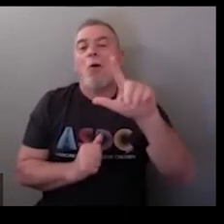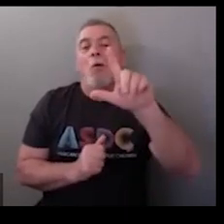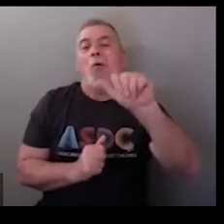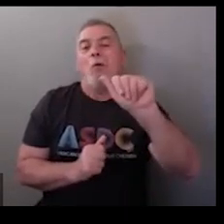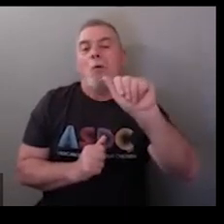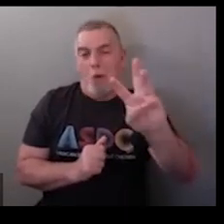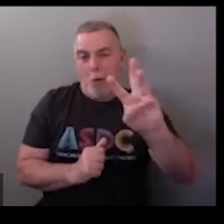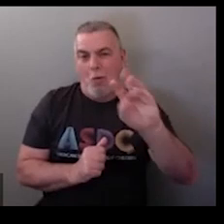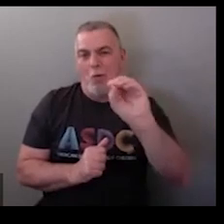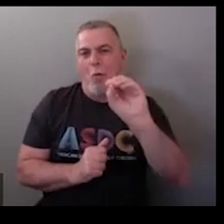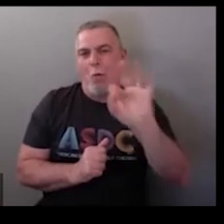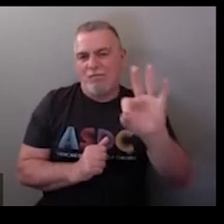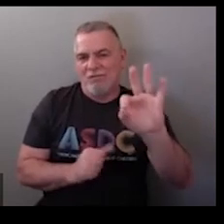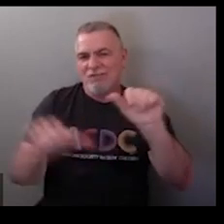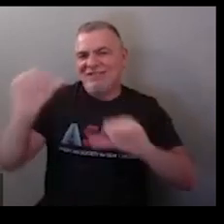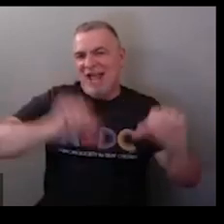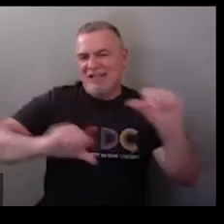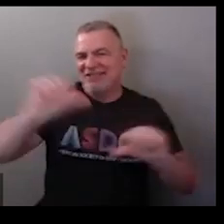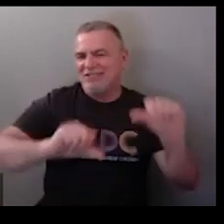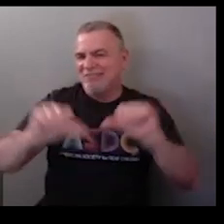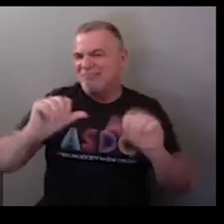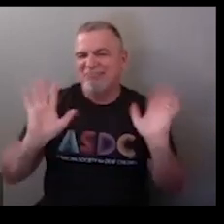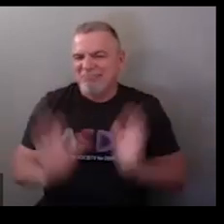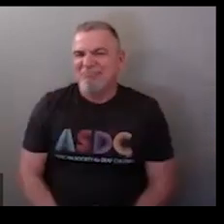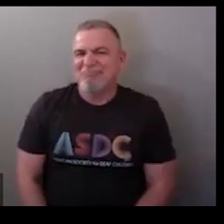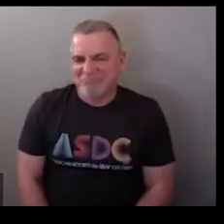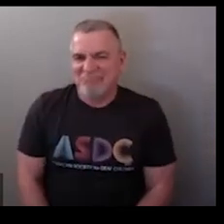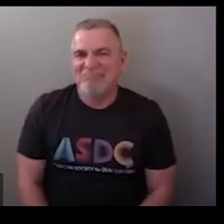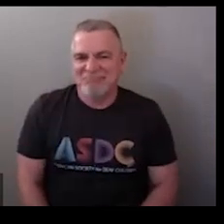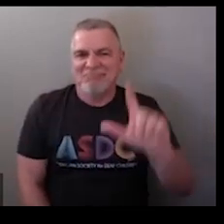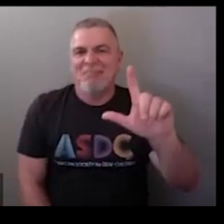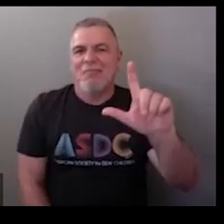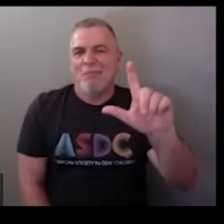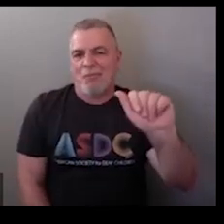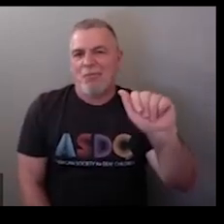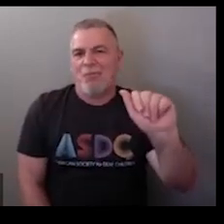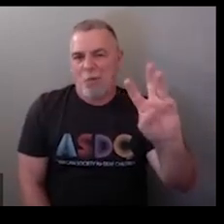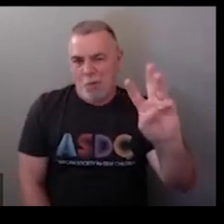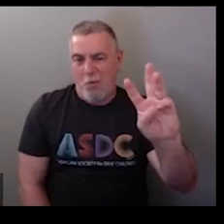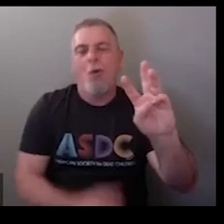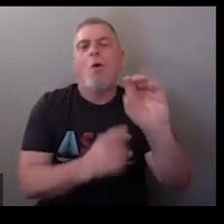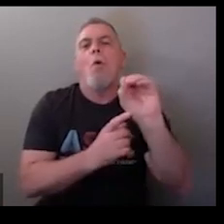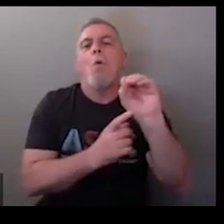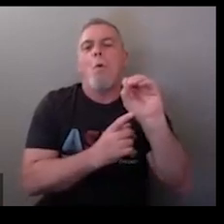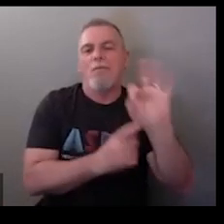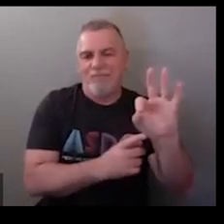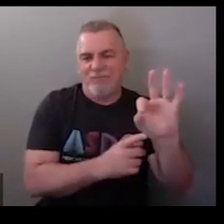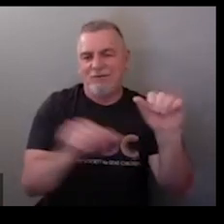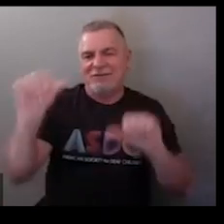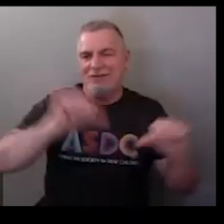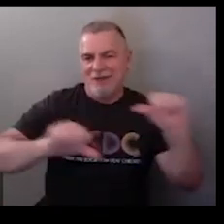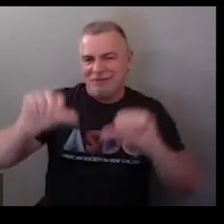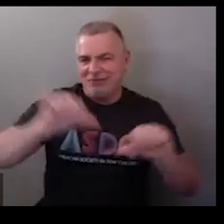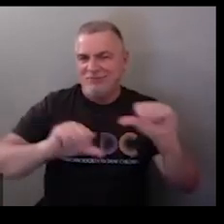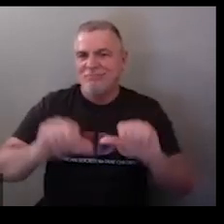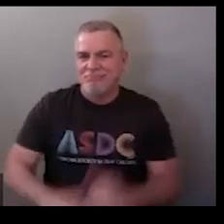and the law if you're talking about law of sciences you would just spell out law if you're talking about the law of motion or whatever